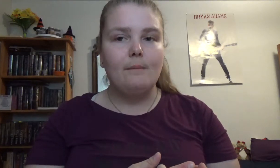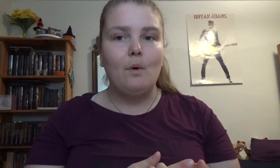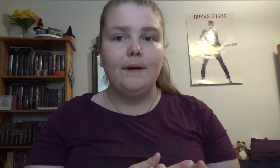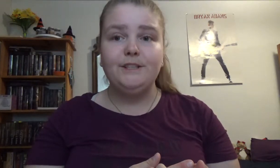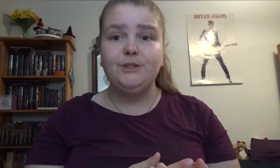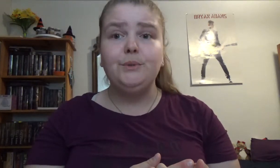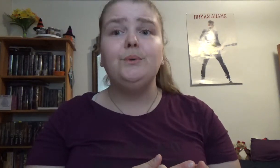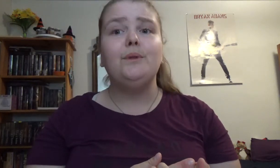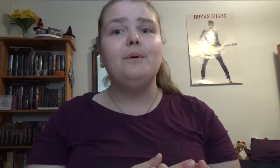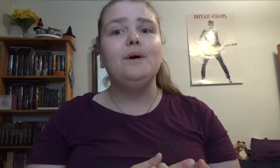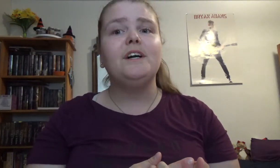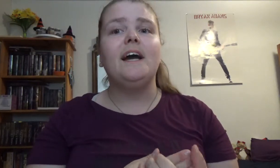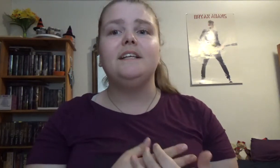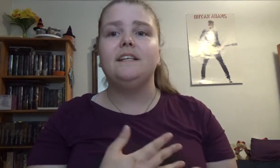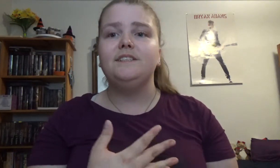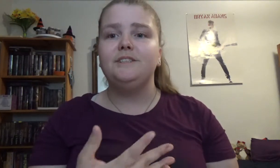points to the book and it is